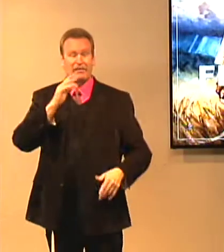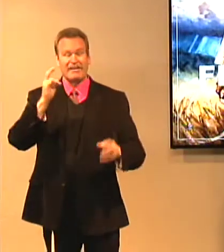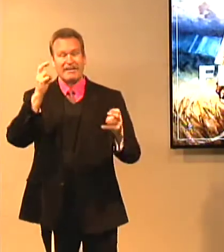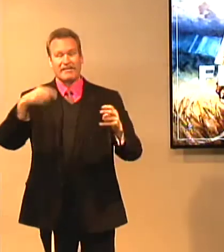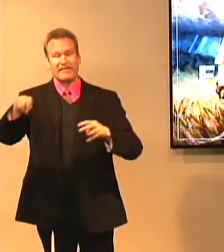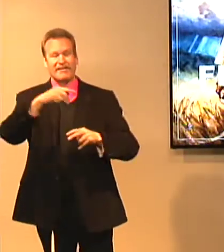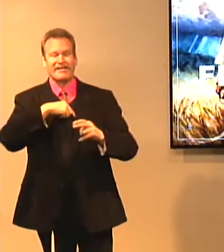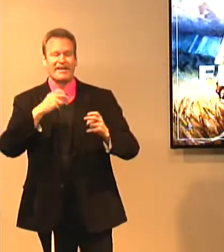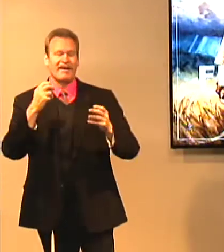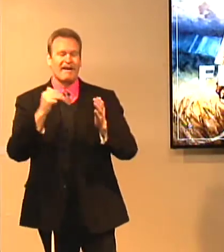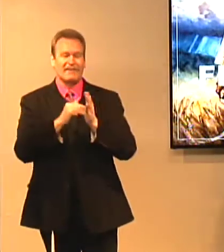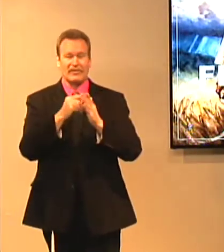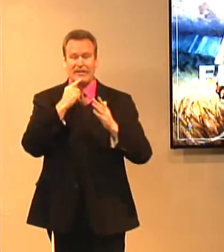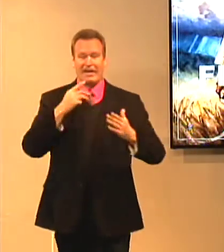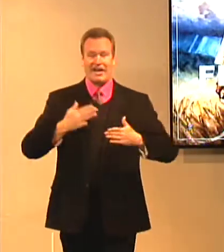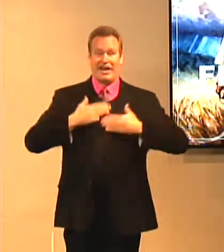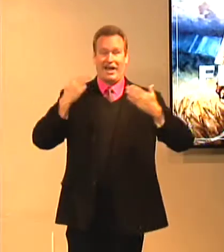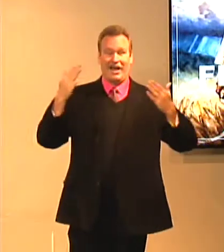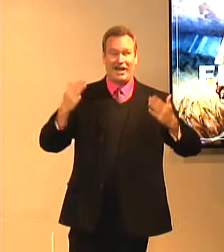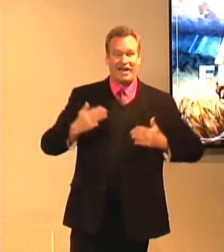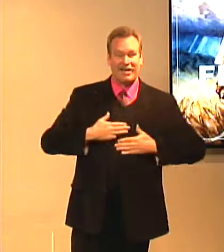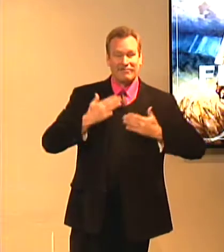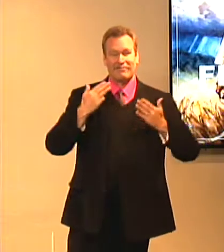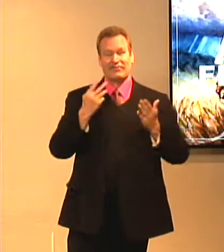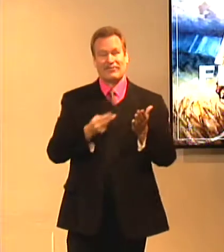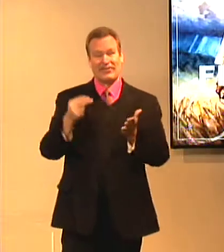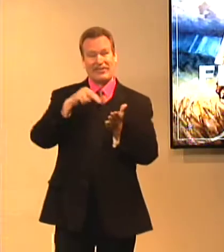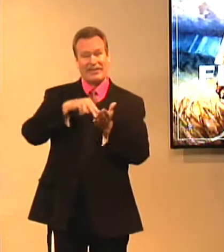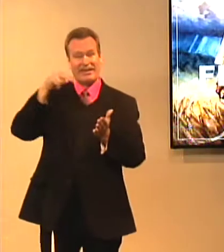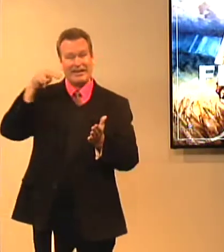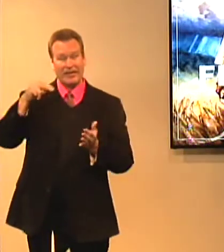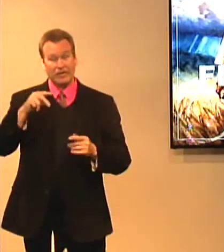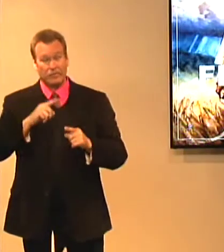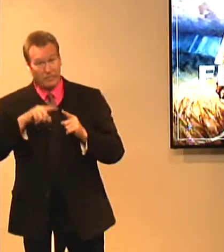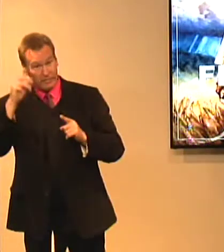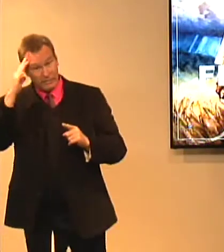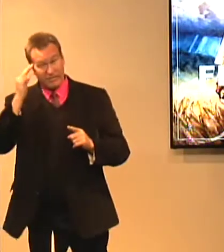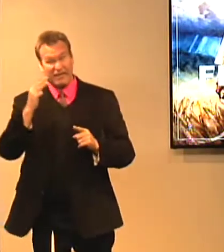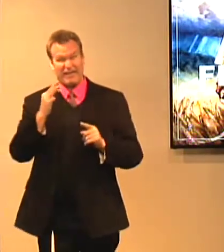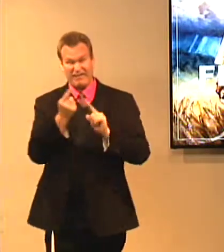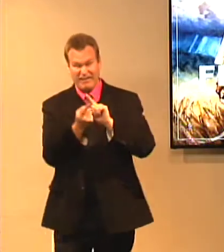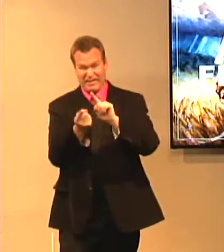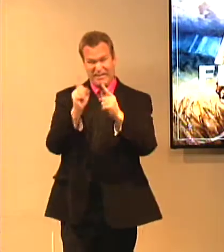never been one that was the first fruits from the dead. But Jesus rose from the dead. And he was the first fruits from the dead.